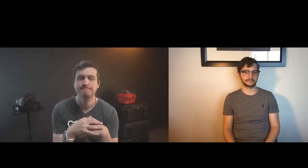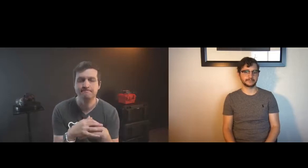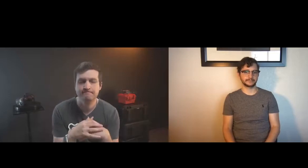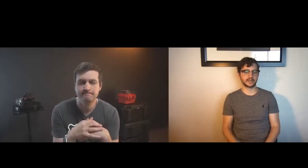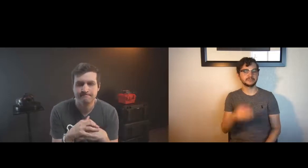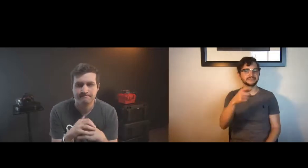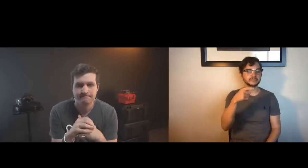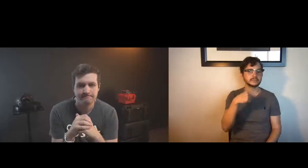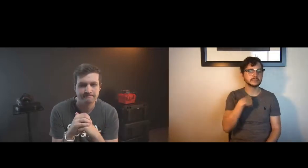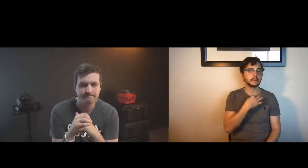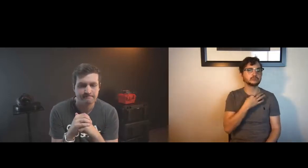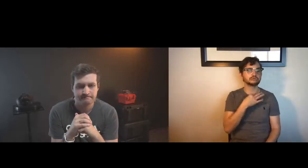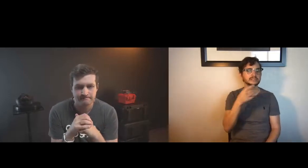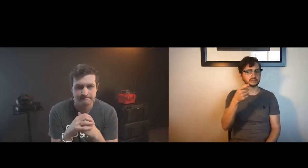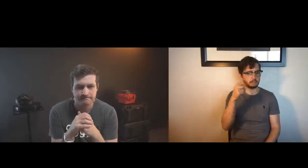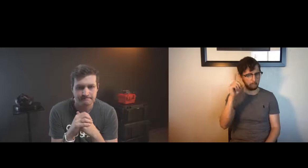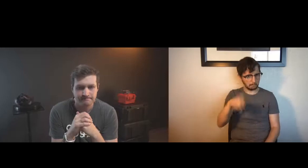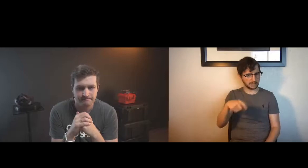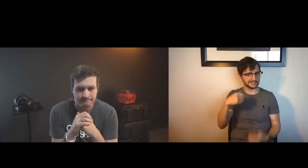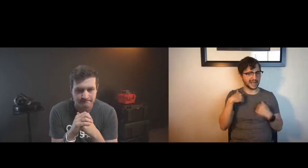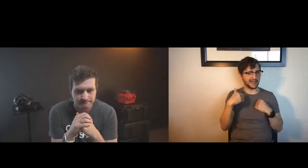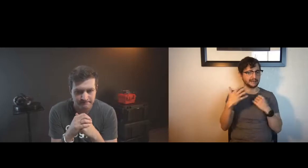really great group xr access